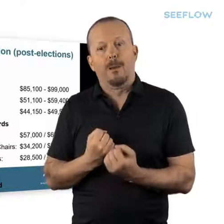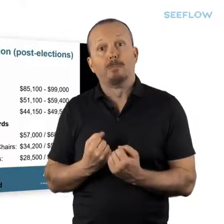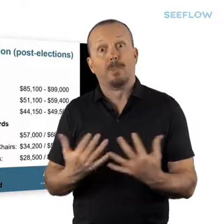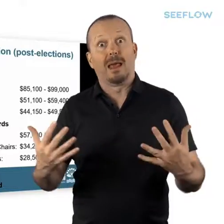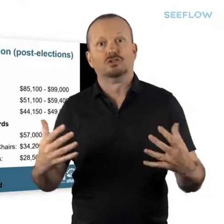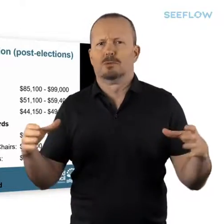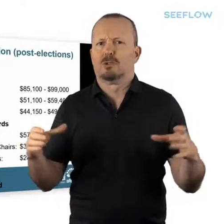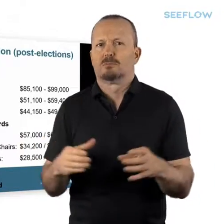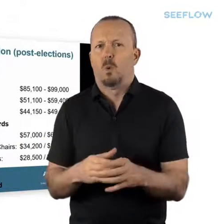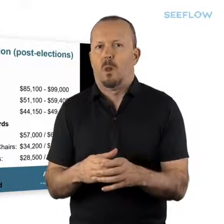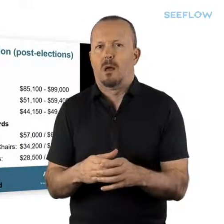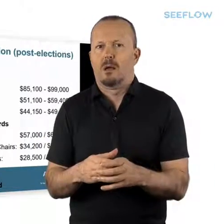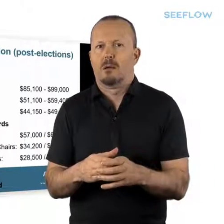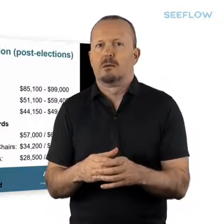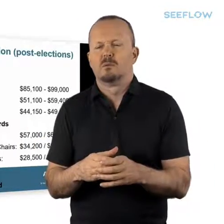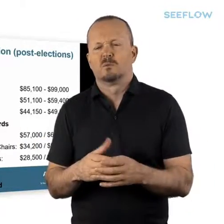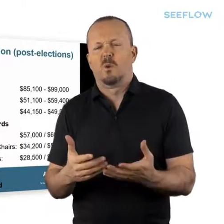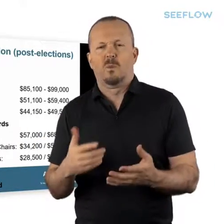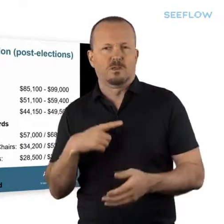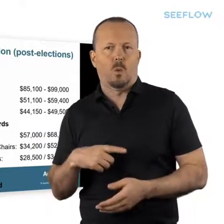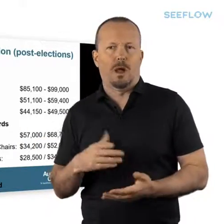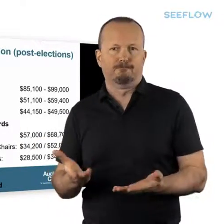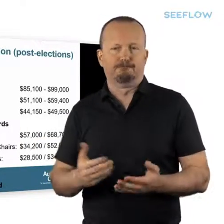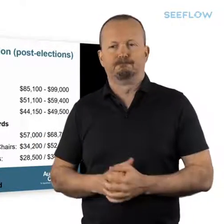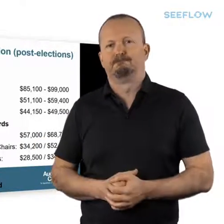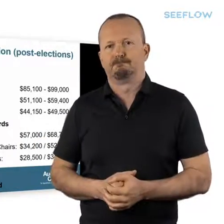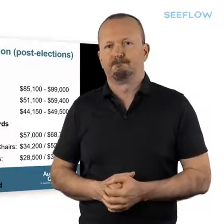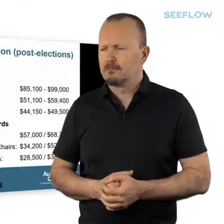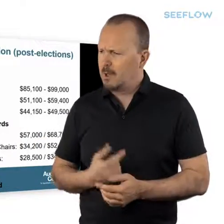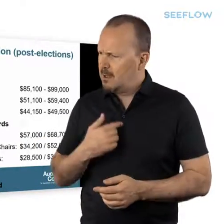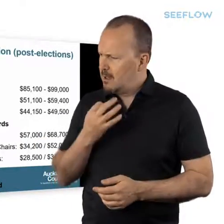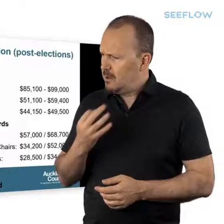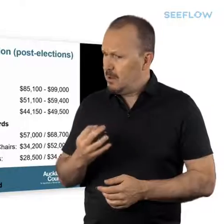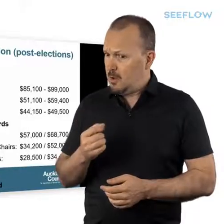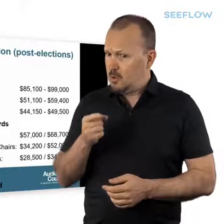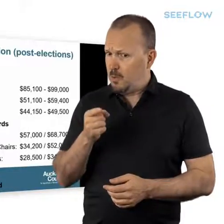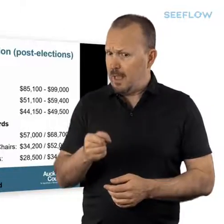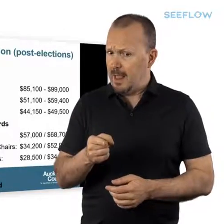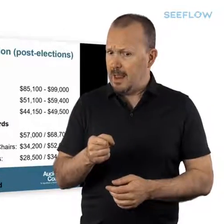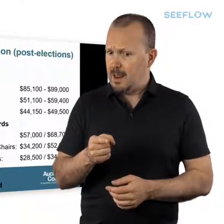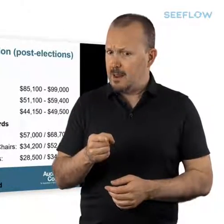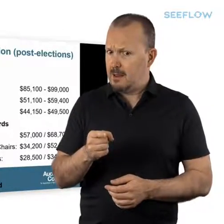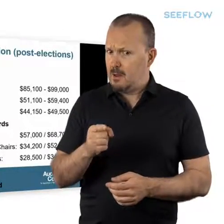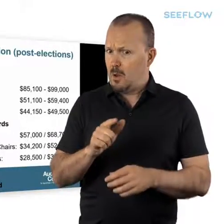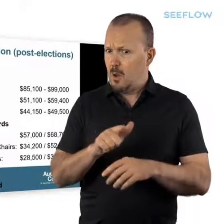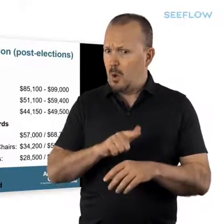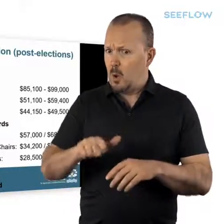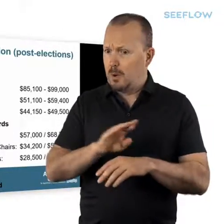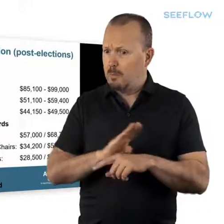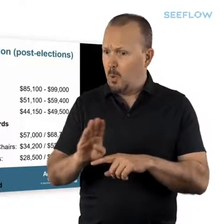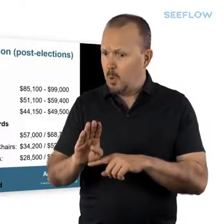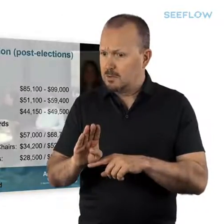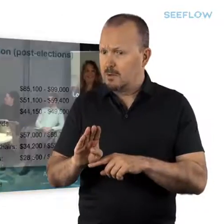population. So that's basically the remuneration for the local boards. And Margaret, do they receive additional